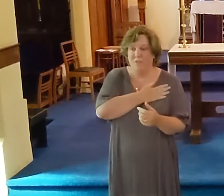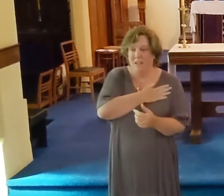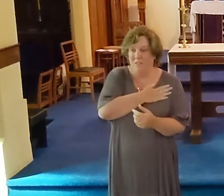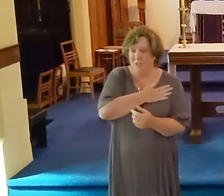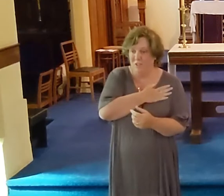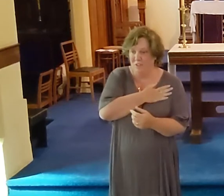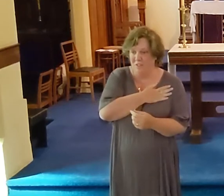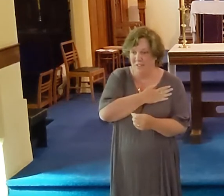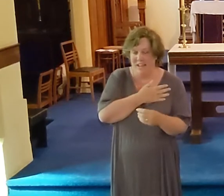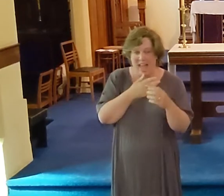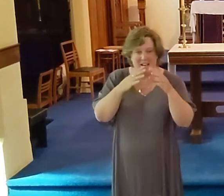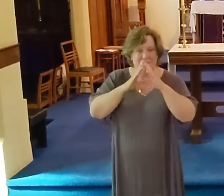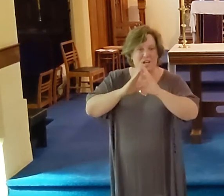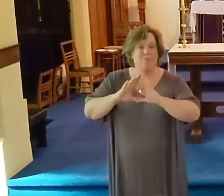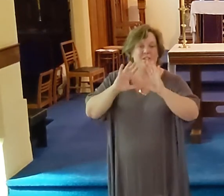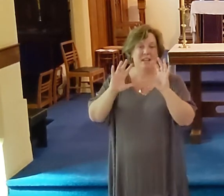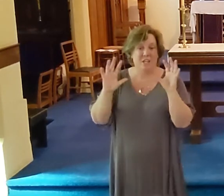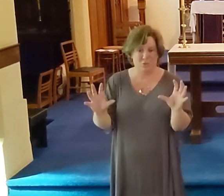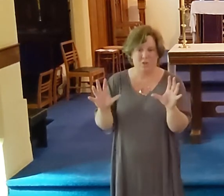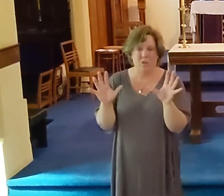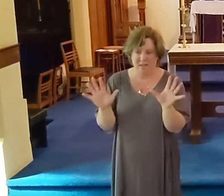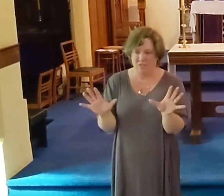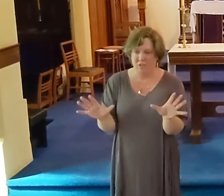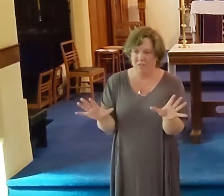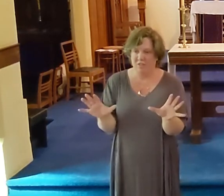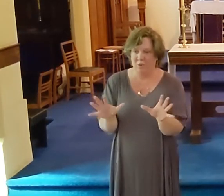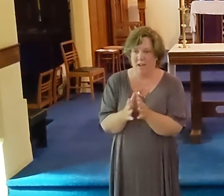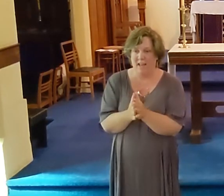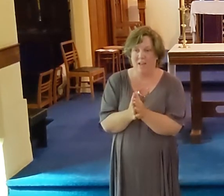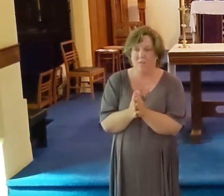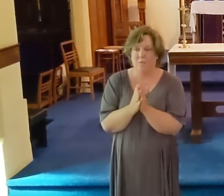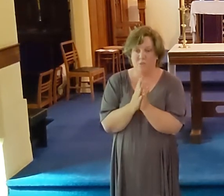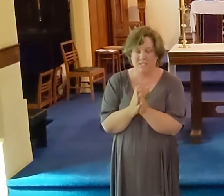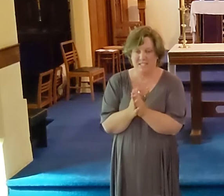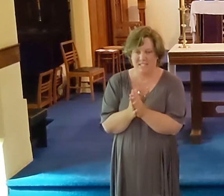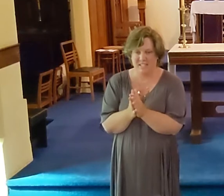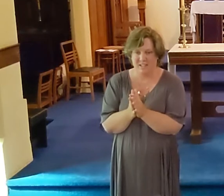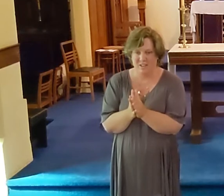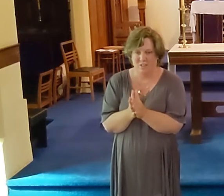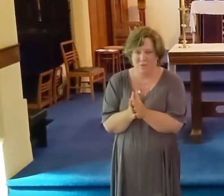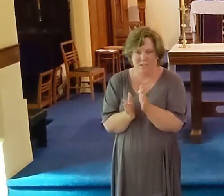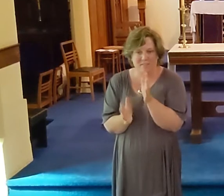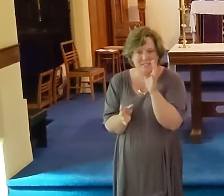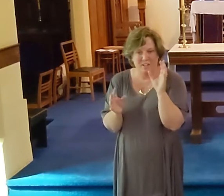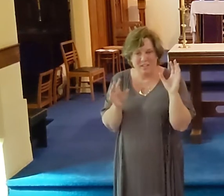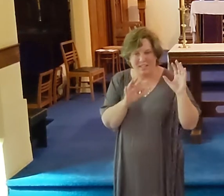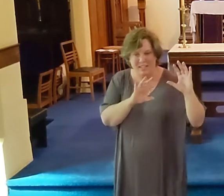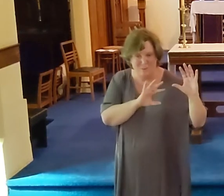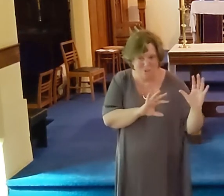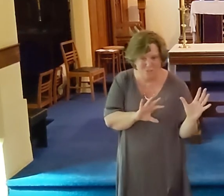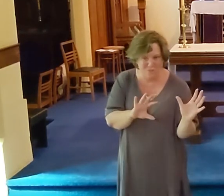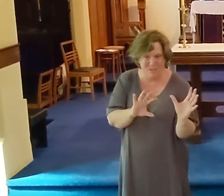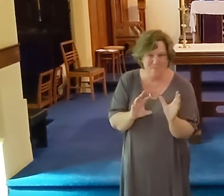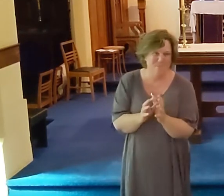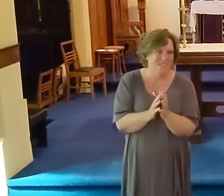who saved the university and dubbed Nashville, based on this choir, the Music City. So it isn't the